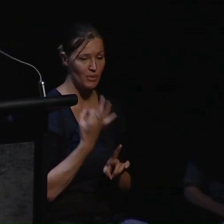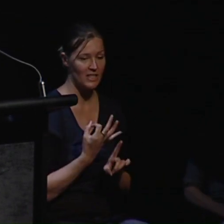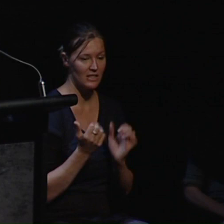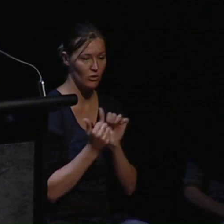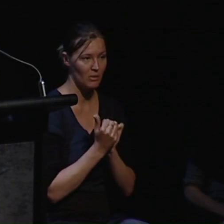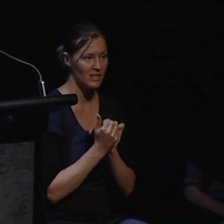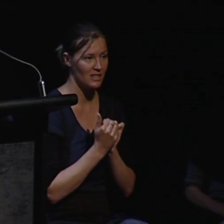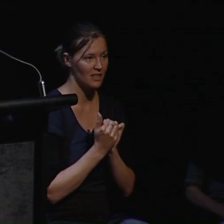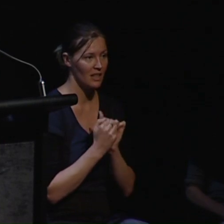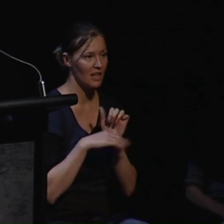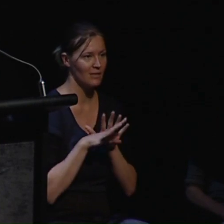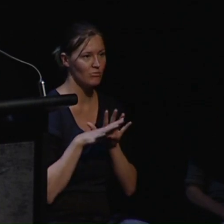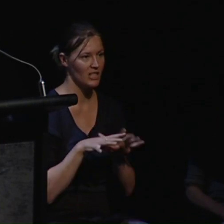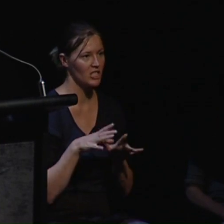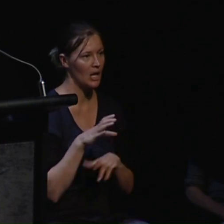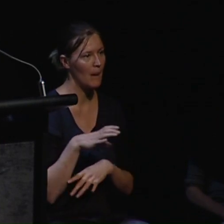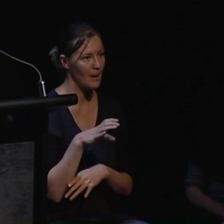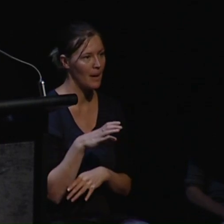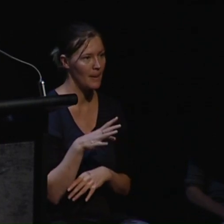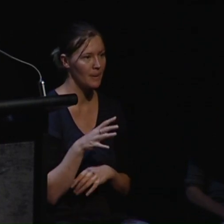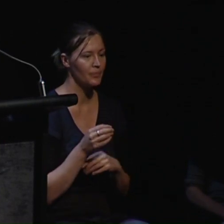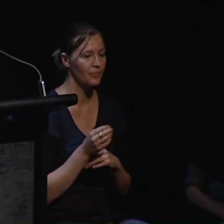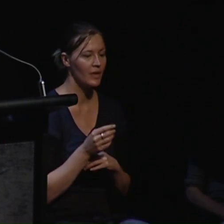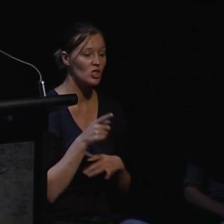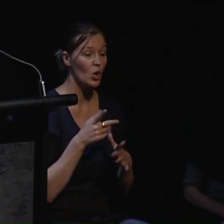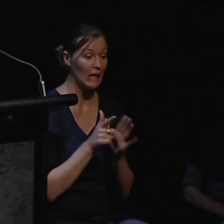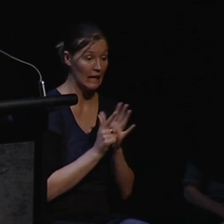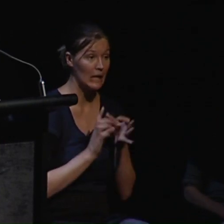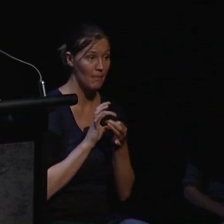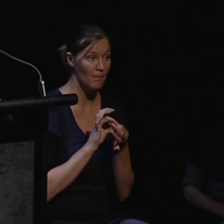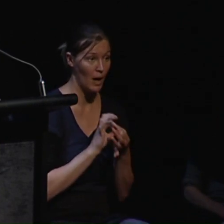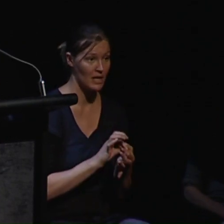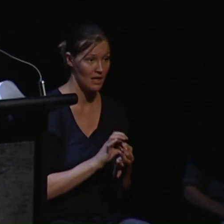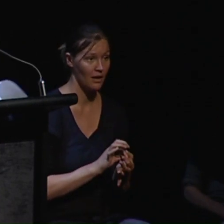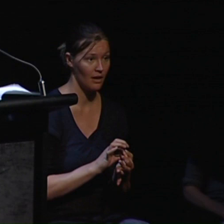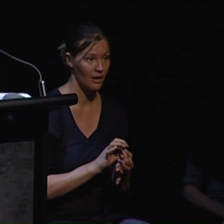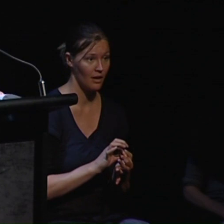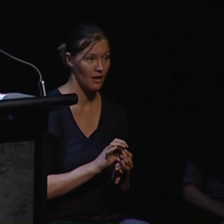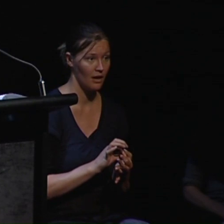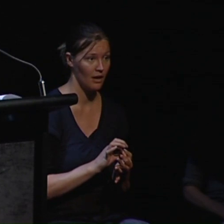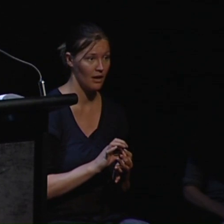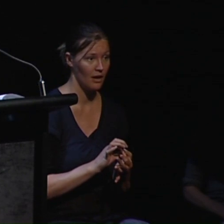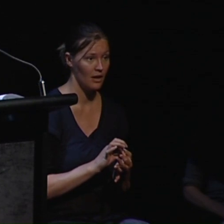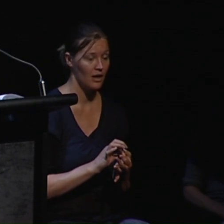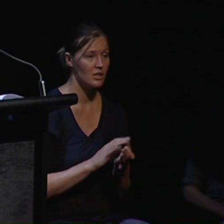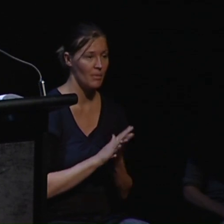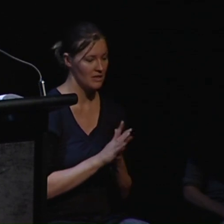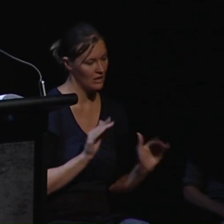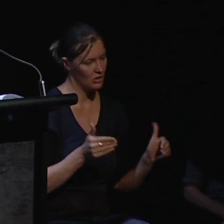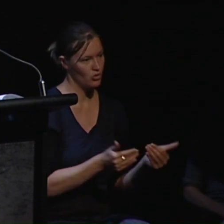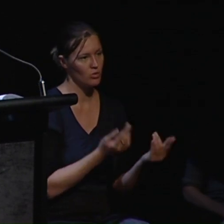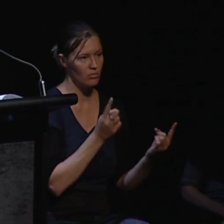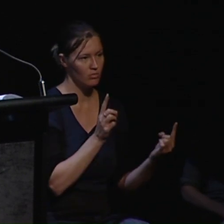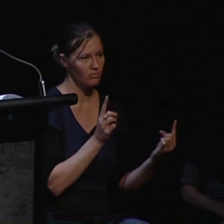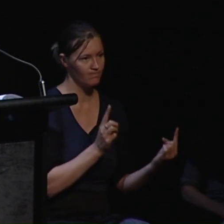Columbia so these are formal they're legally binding where a person is introduced to another to support them in